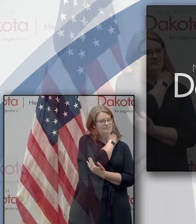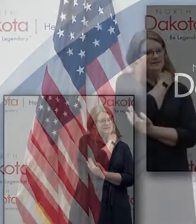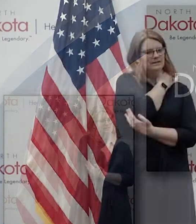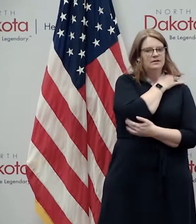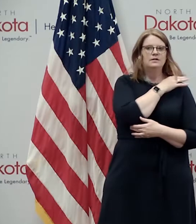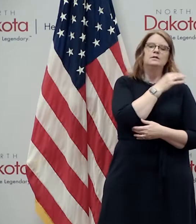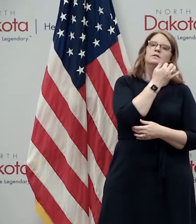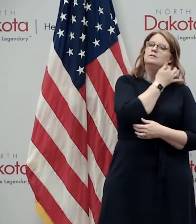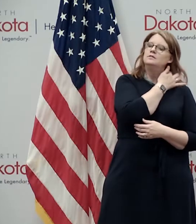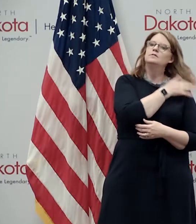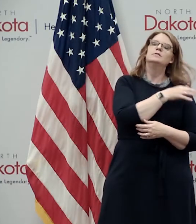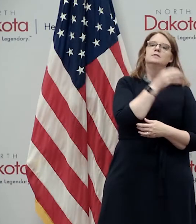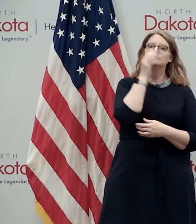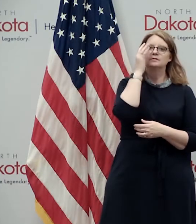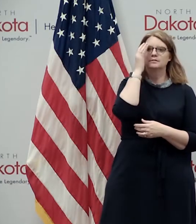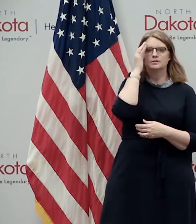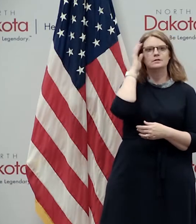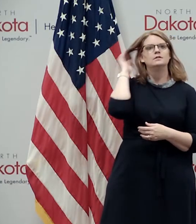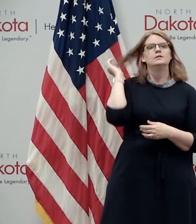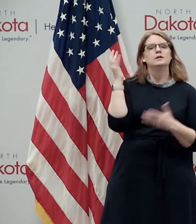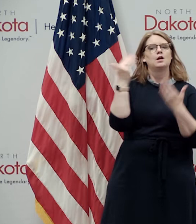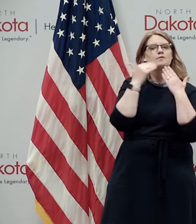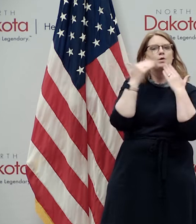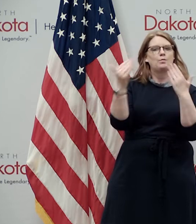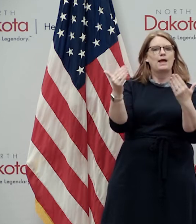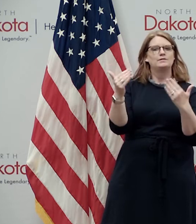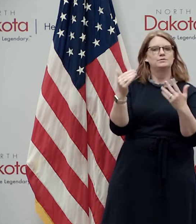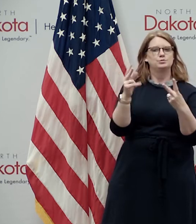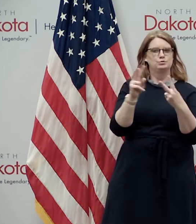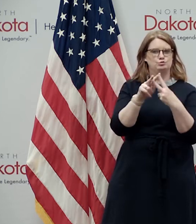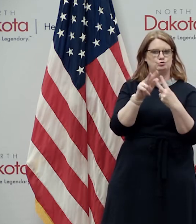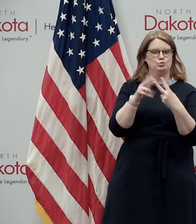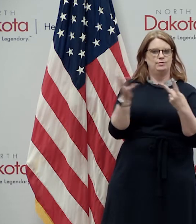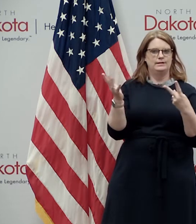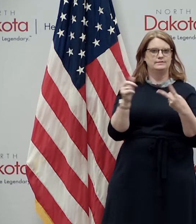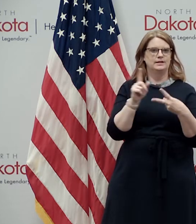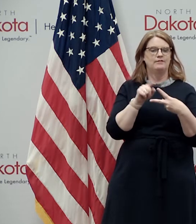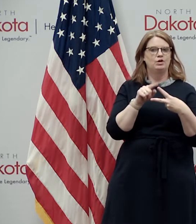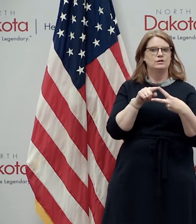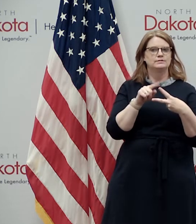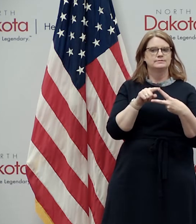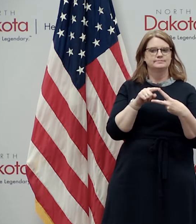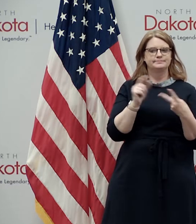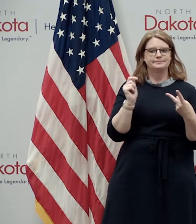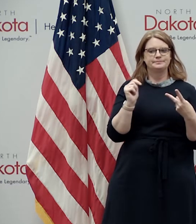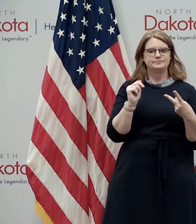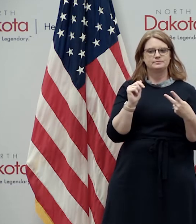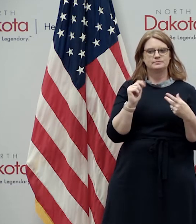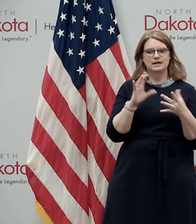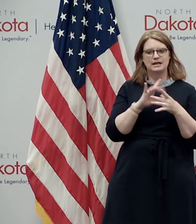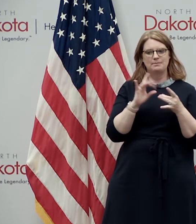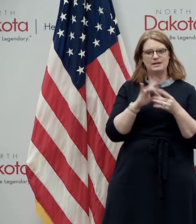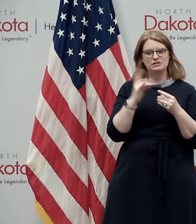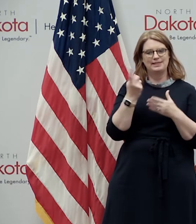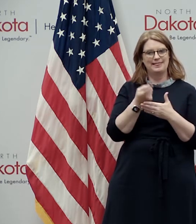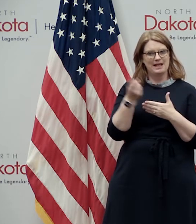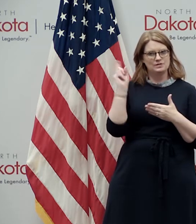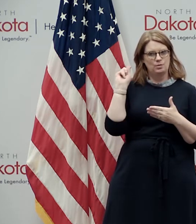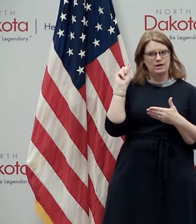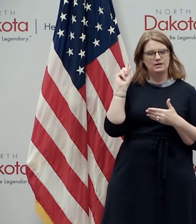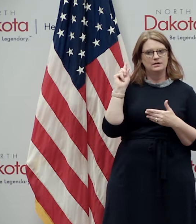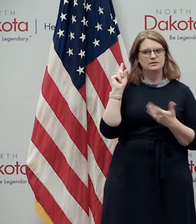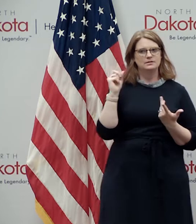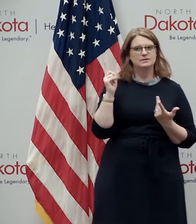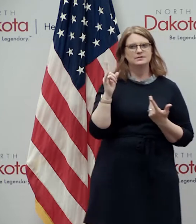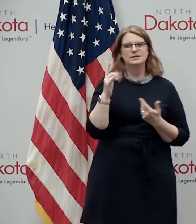we've got a under uh gratitude we've got two items uh and the first is one i mentioned last week when we talked about